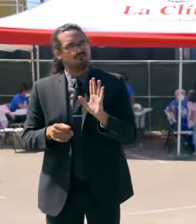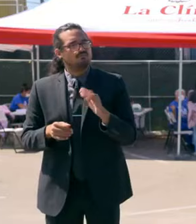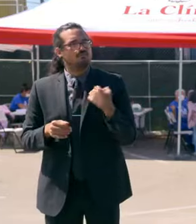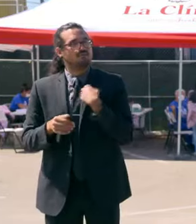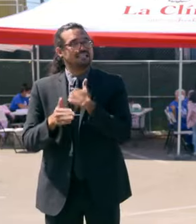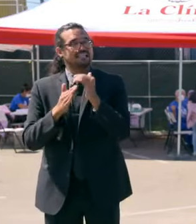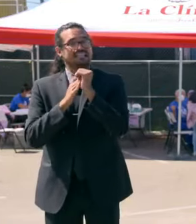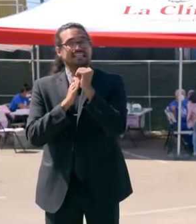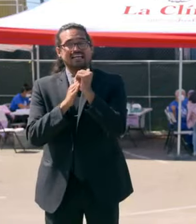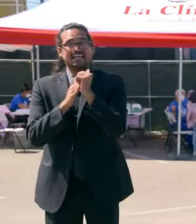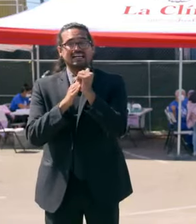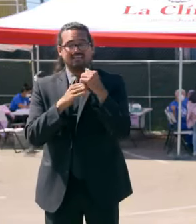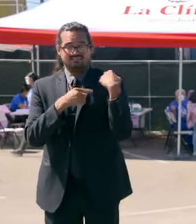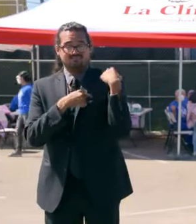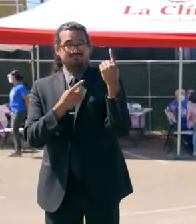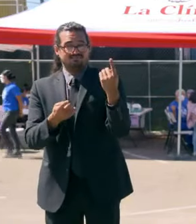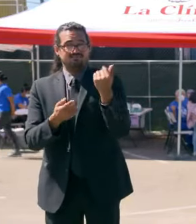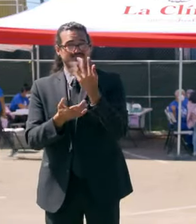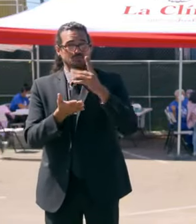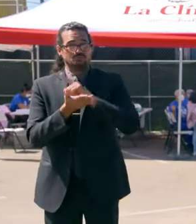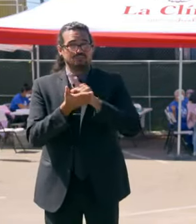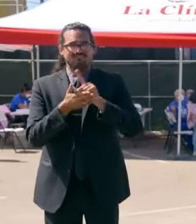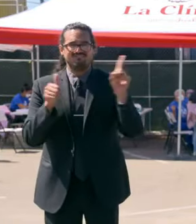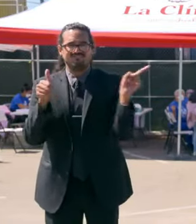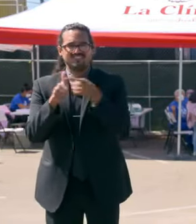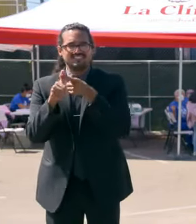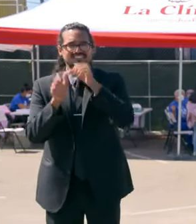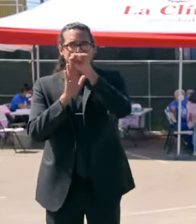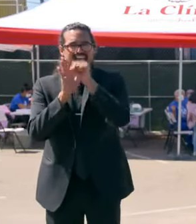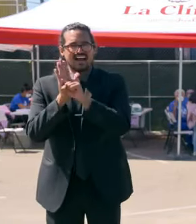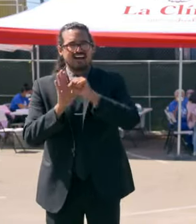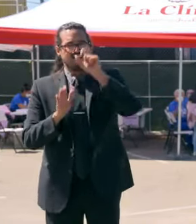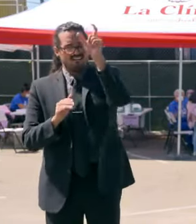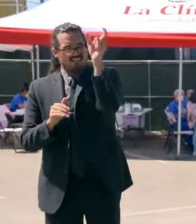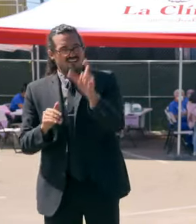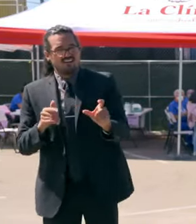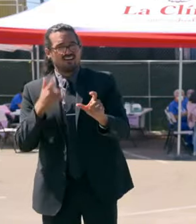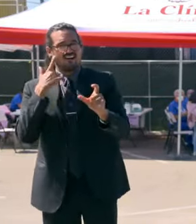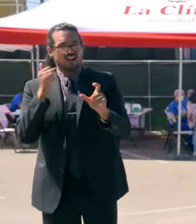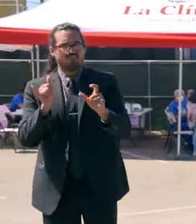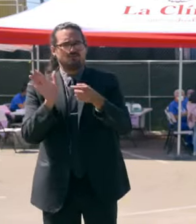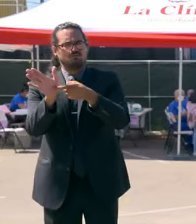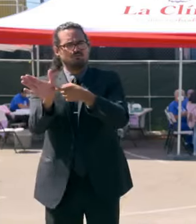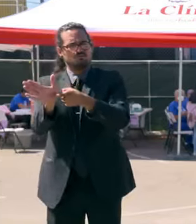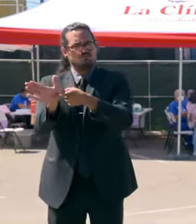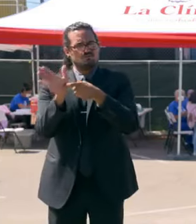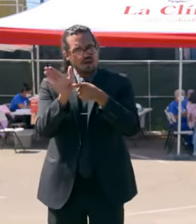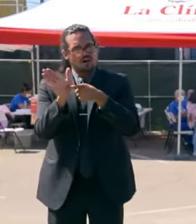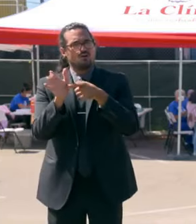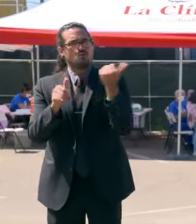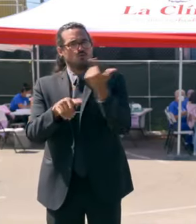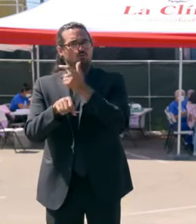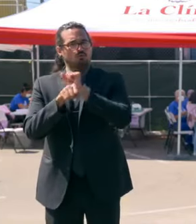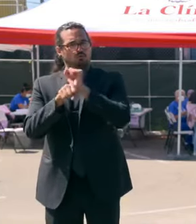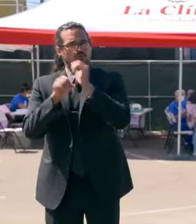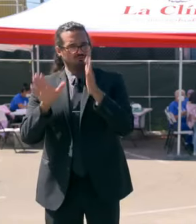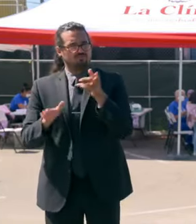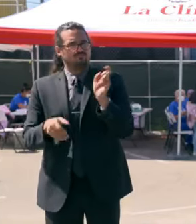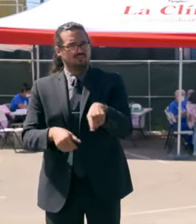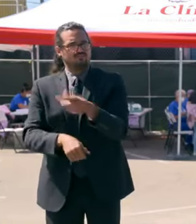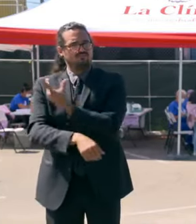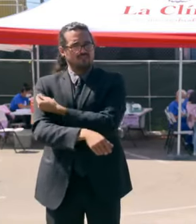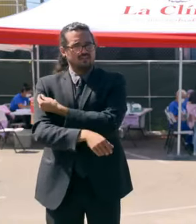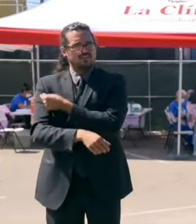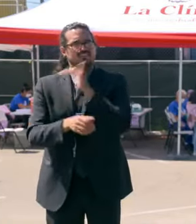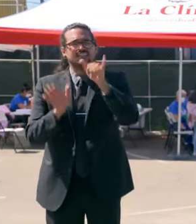with the first statewide mandate for all state employees, and it has an implementation period, is a demonstrable example of our willingness to lean